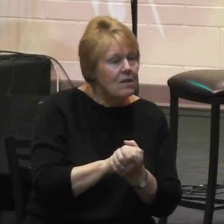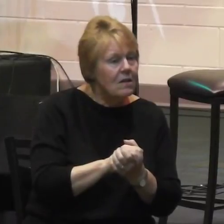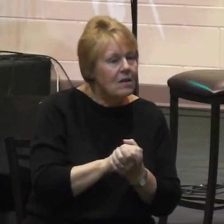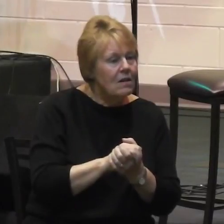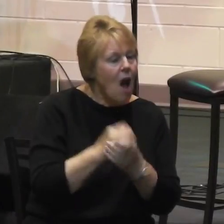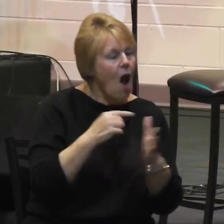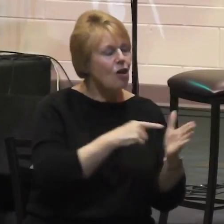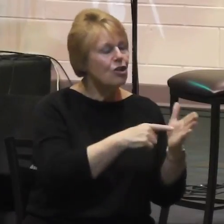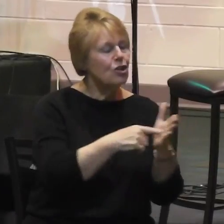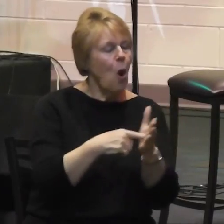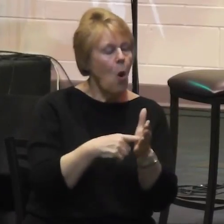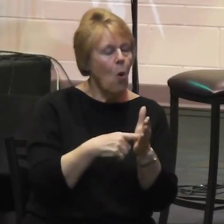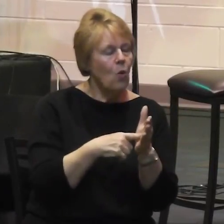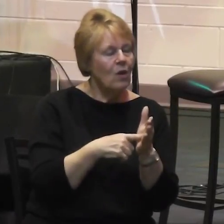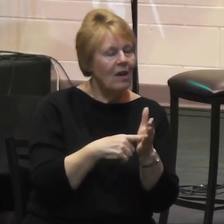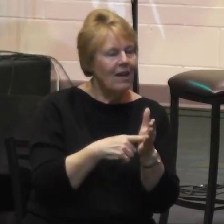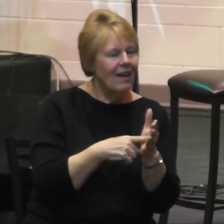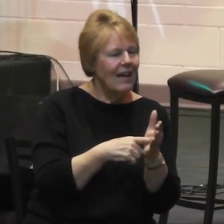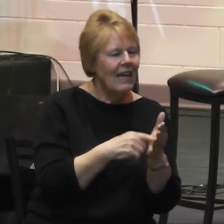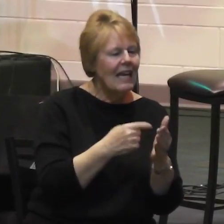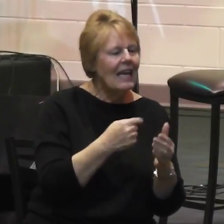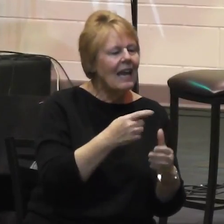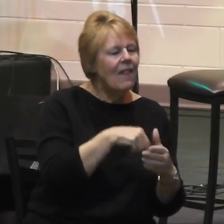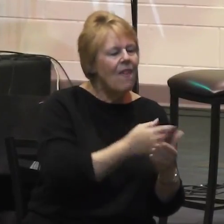of what we do.